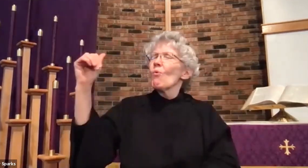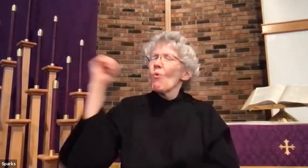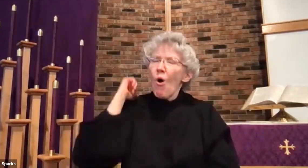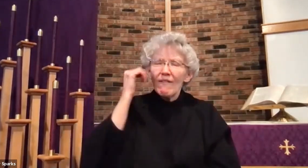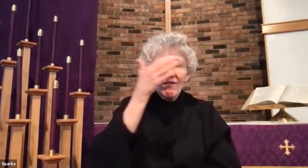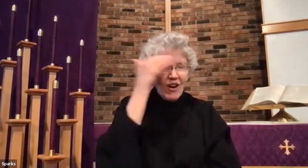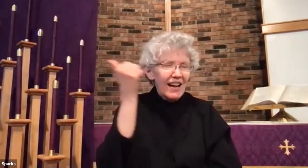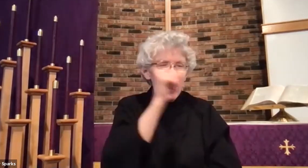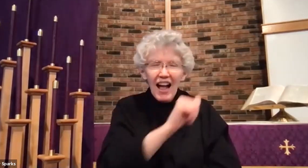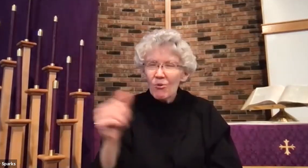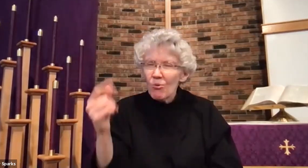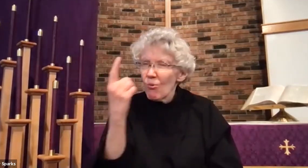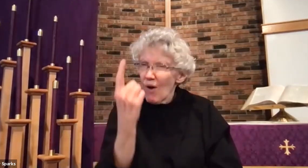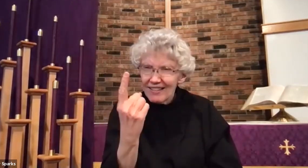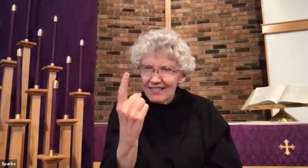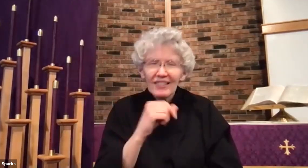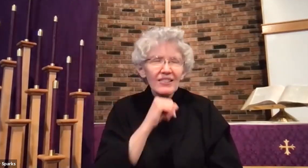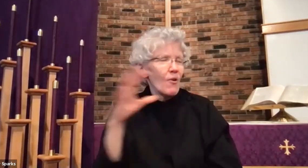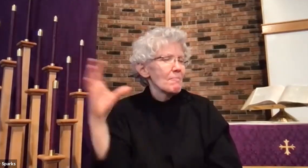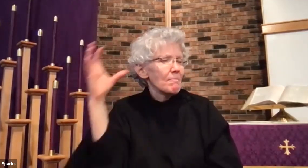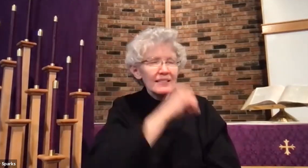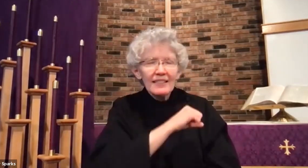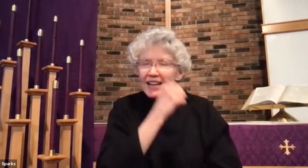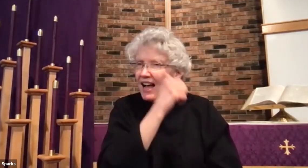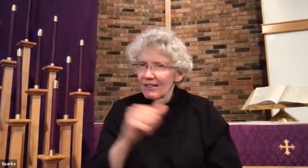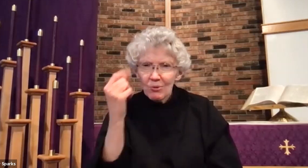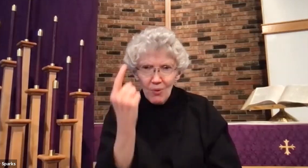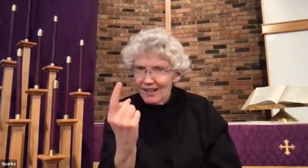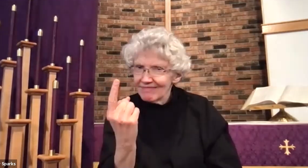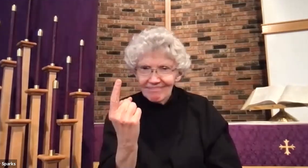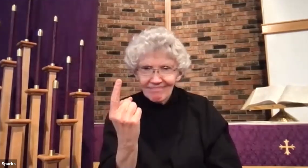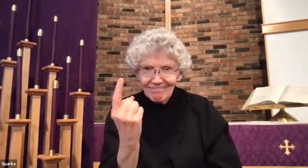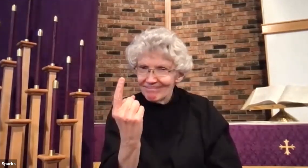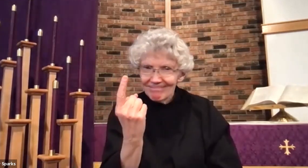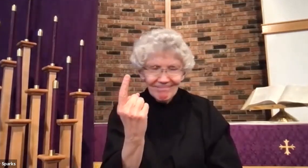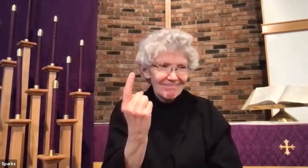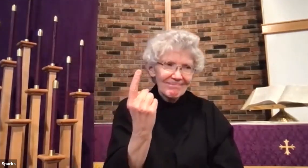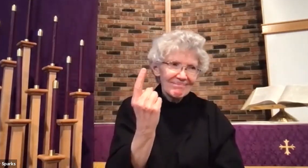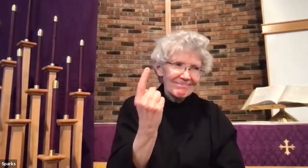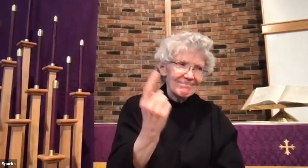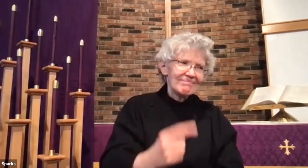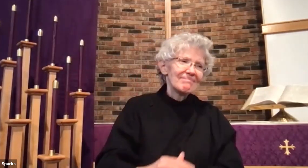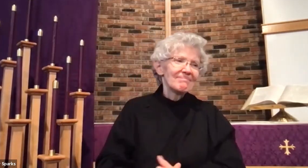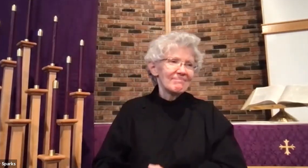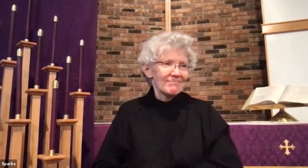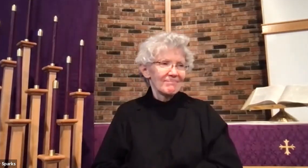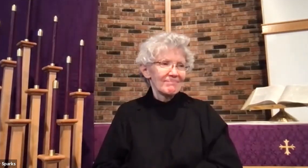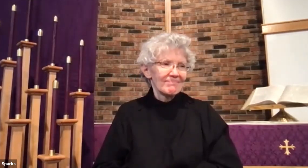that hope does not miss anyone, not one person, not one coin,